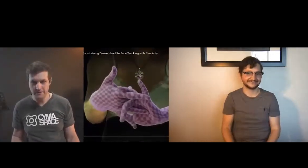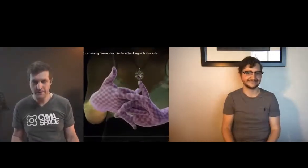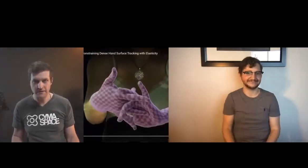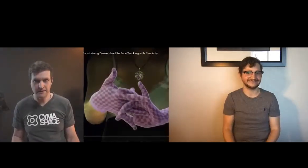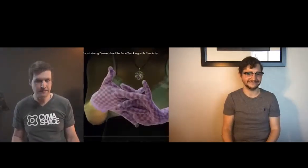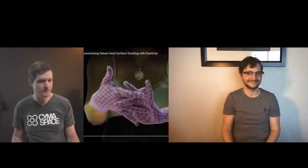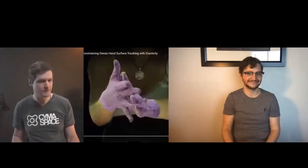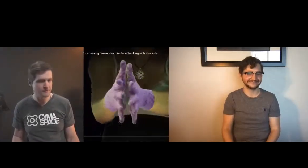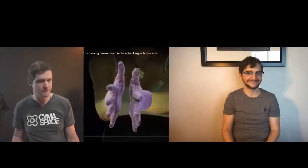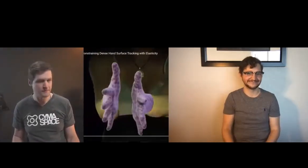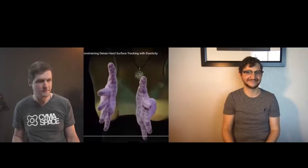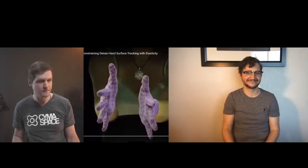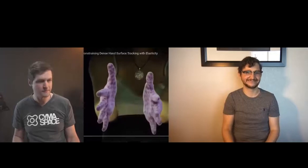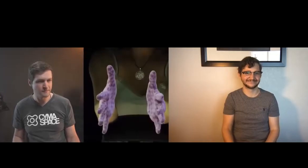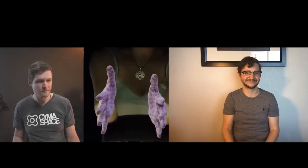ah great